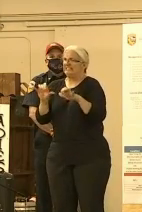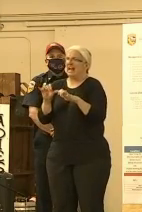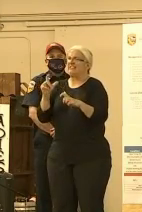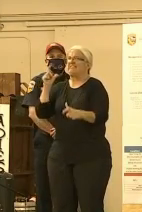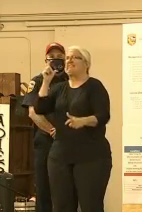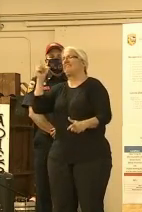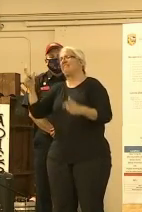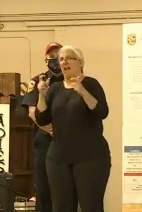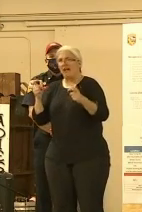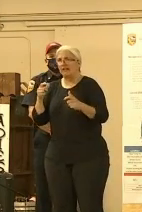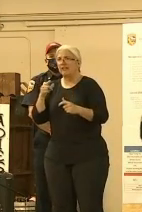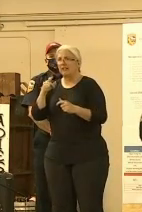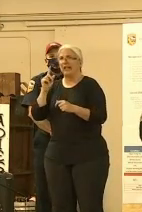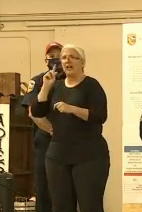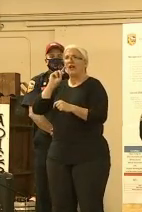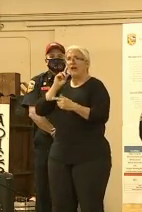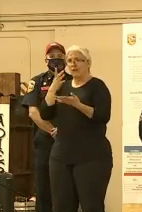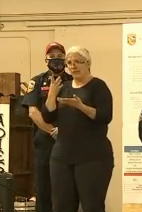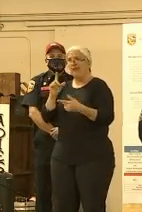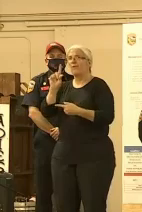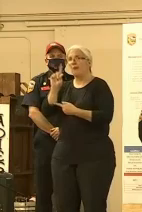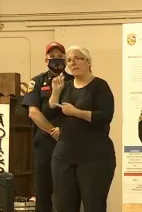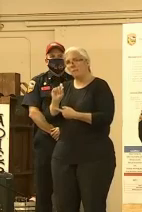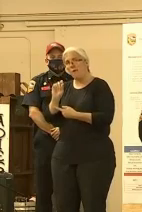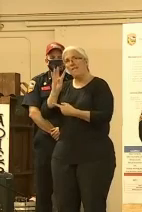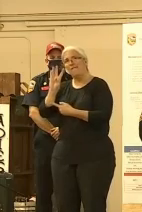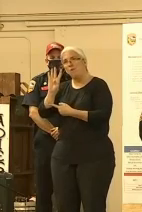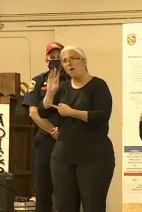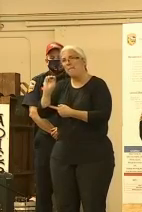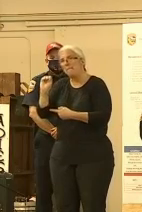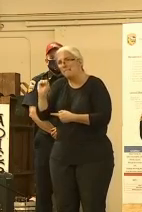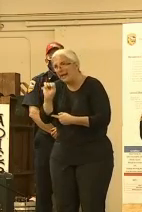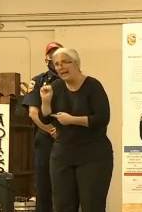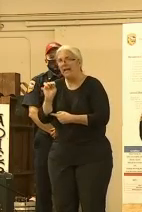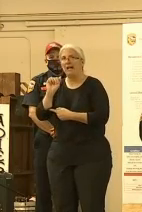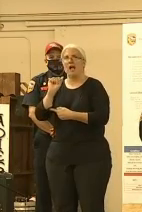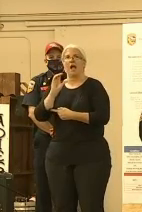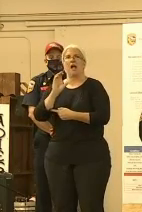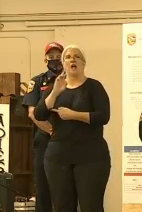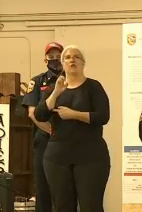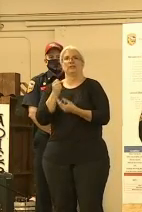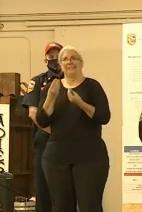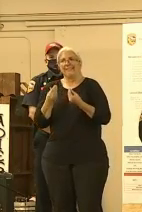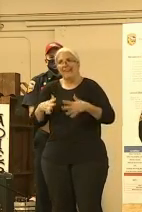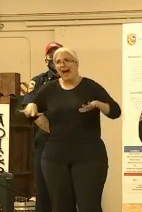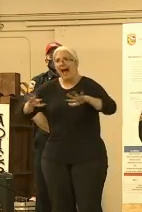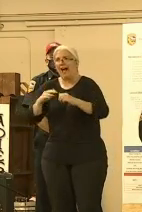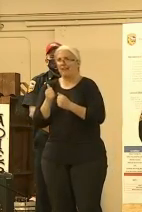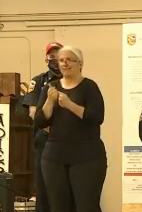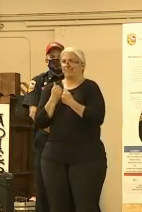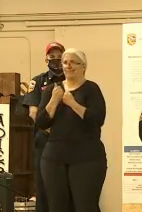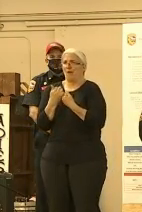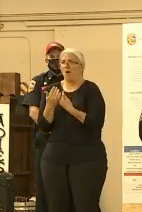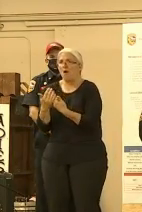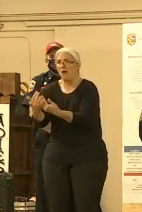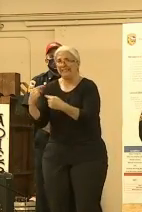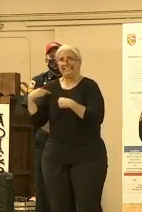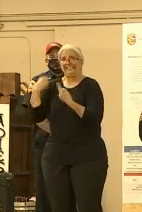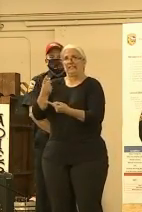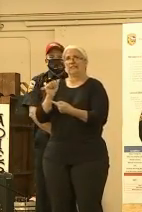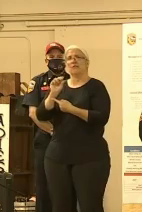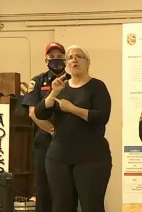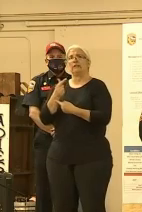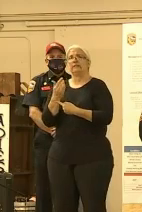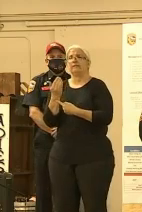acres that have burned since August 15th. That is a little more than the state of Delaware.